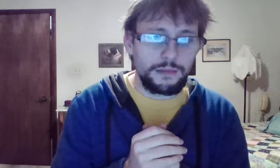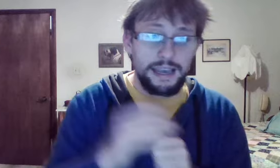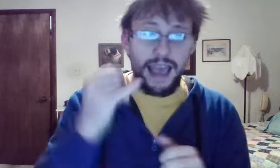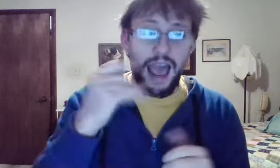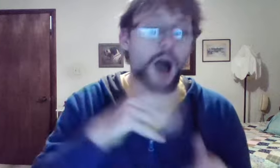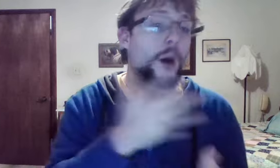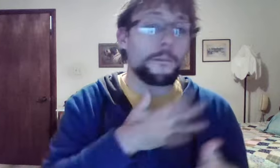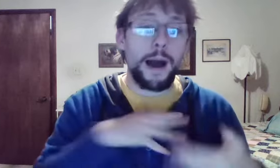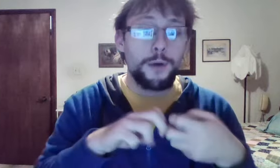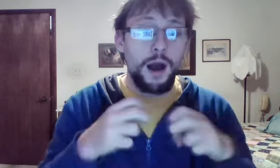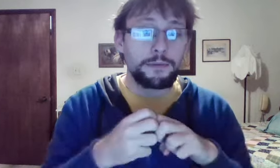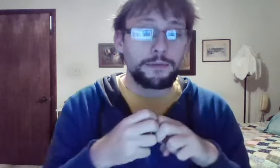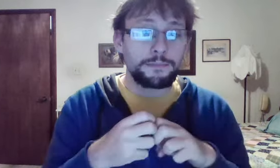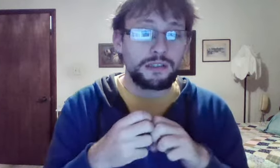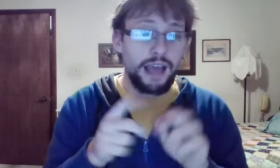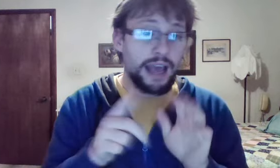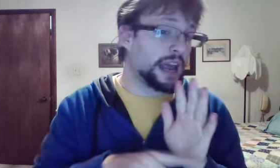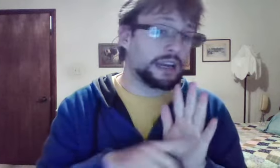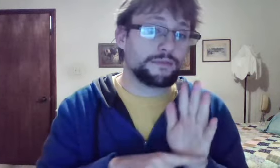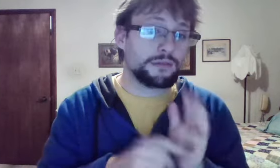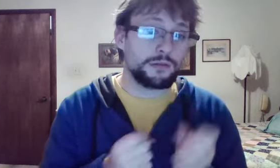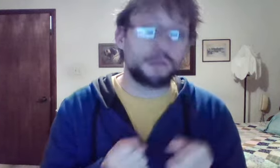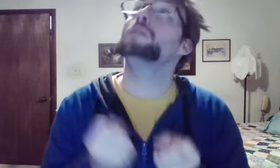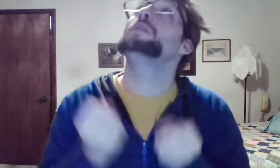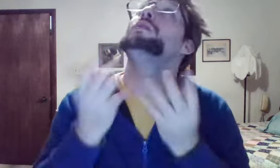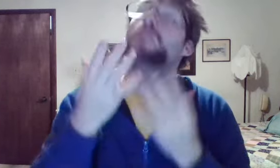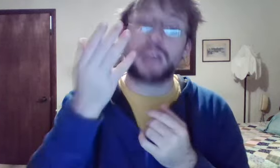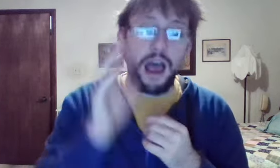I want my problem and native to die.